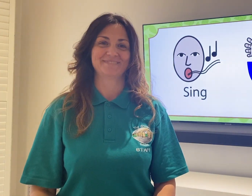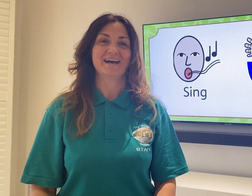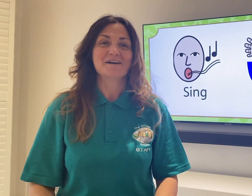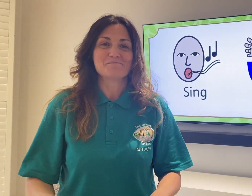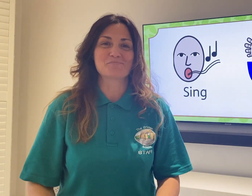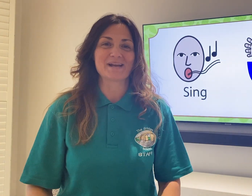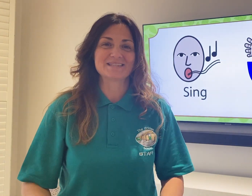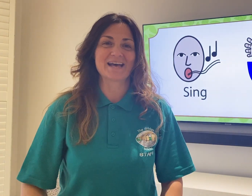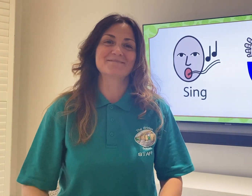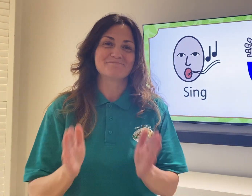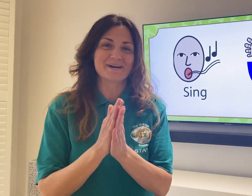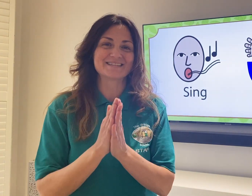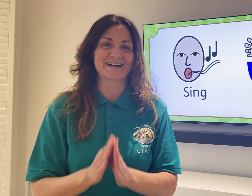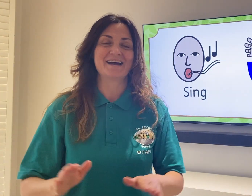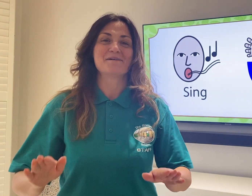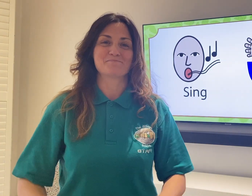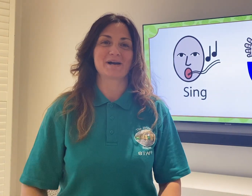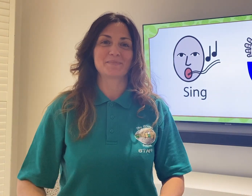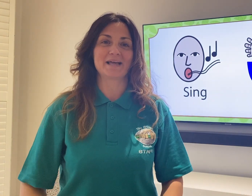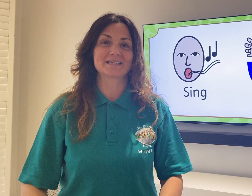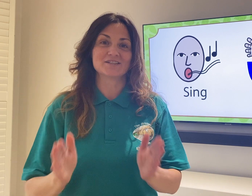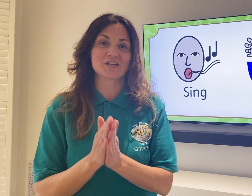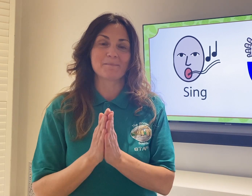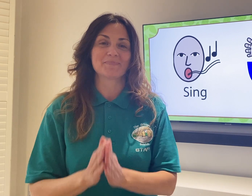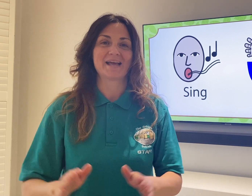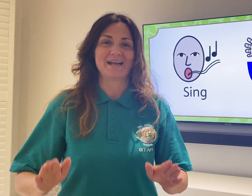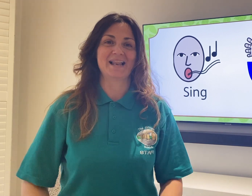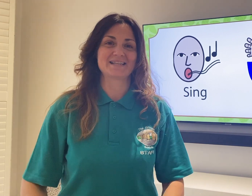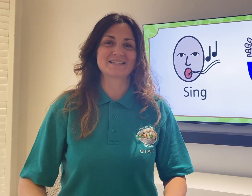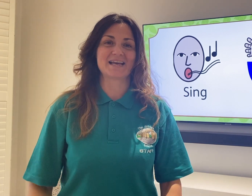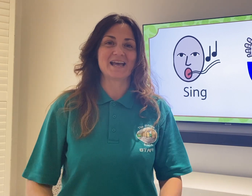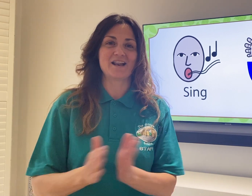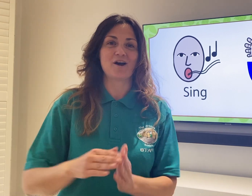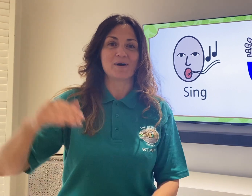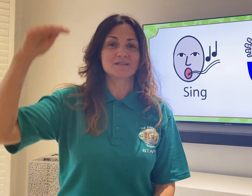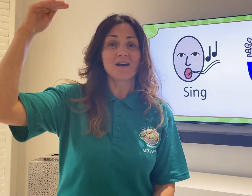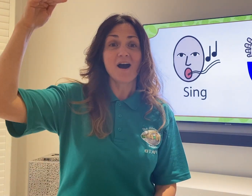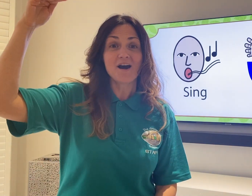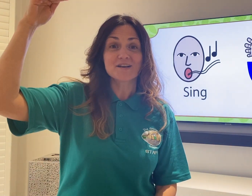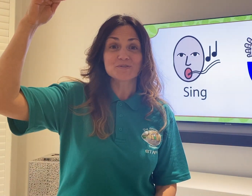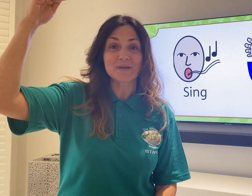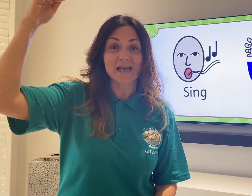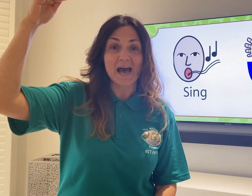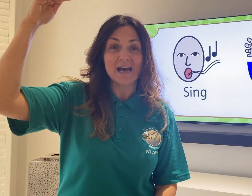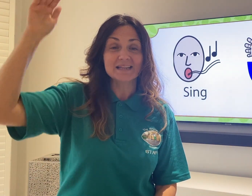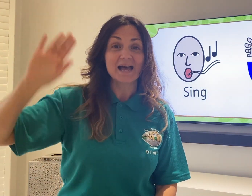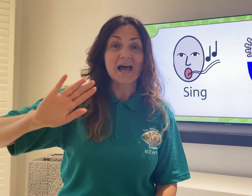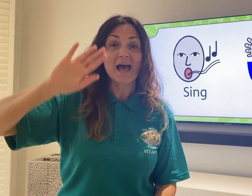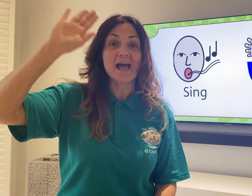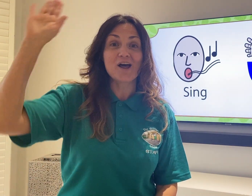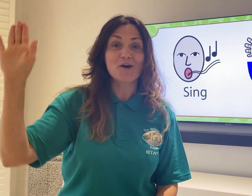Bread and butter, marmalade and jam. Let's say hello as high as we can. Hello.